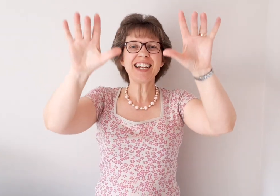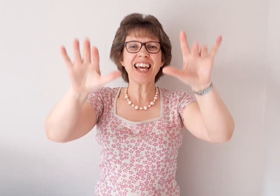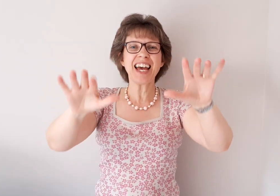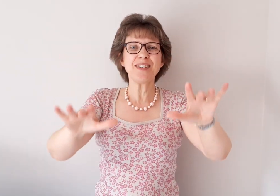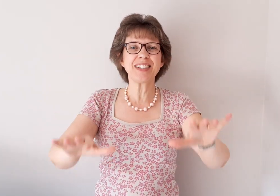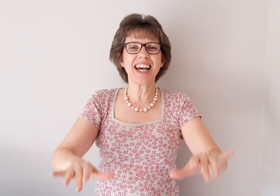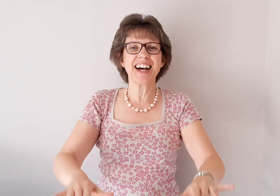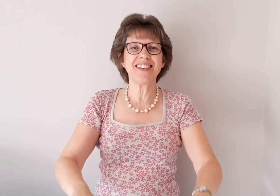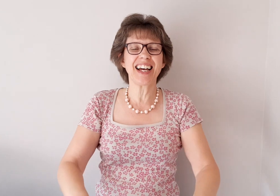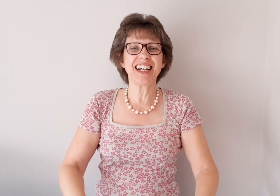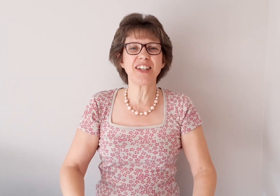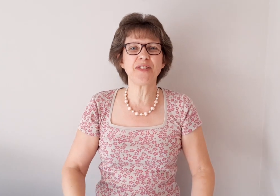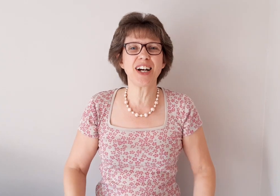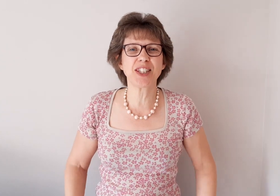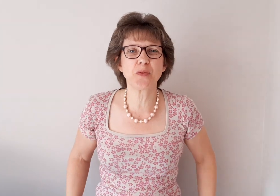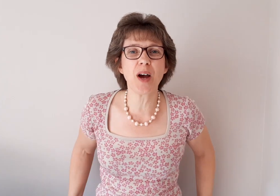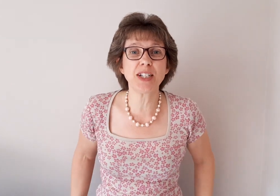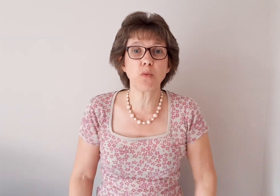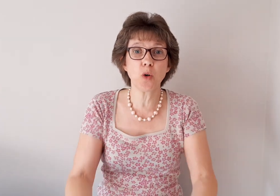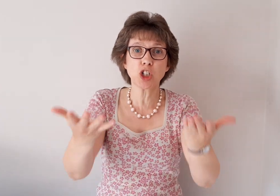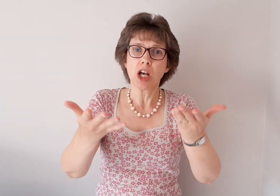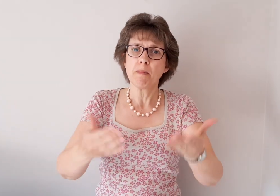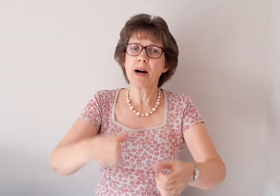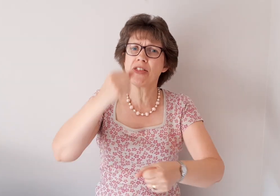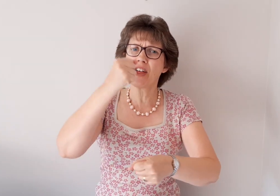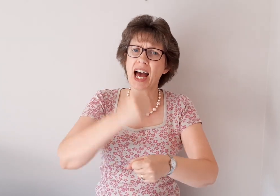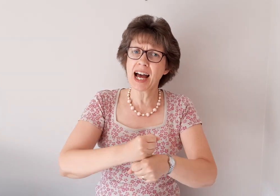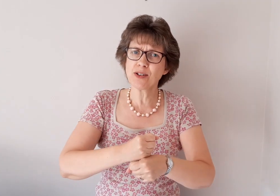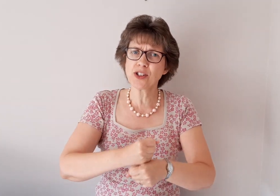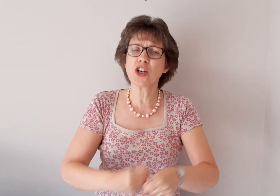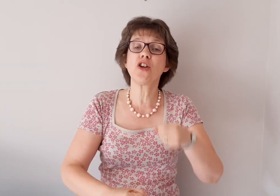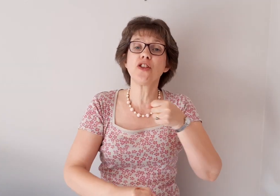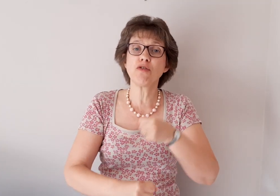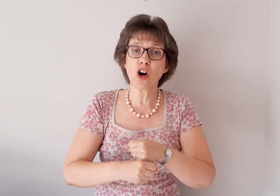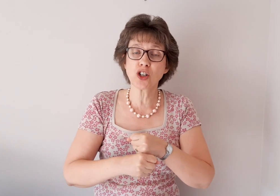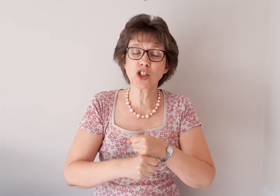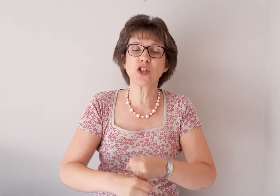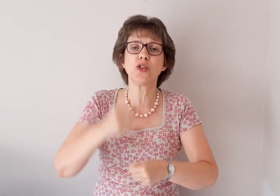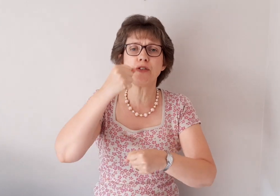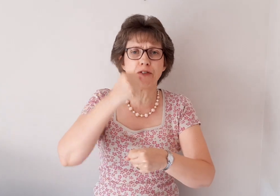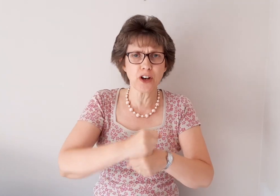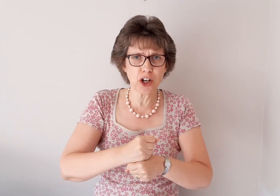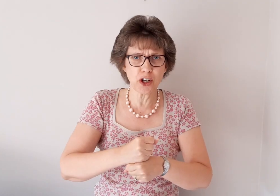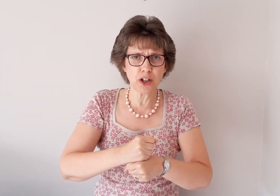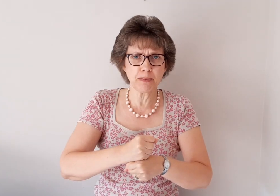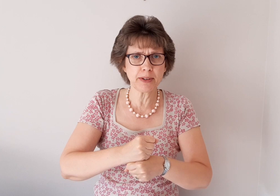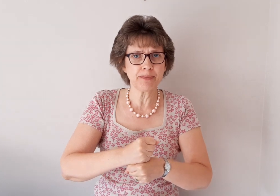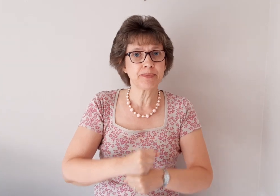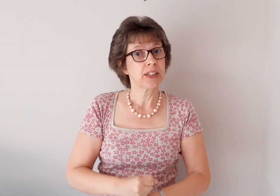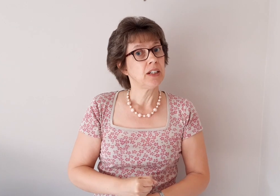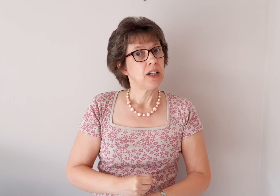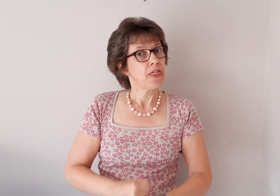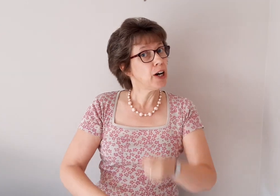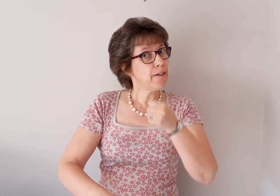came down and the floods went whoosh. But the house on the rocks stood firm. The